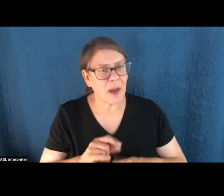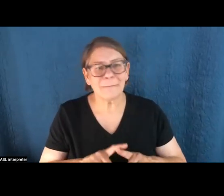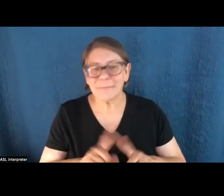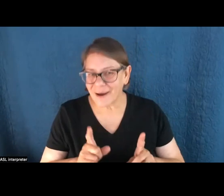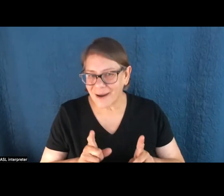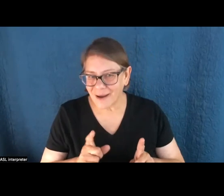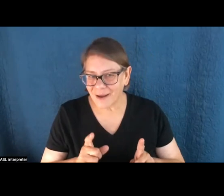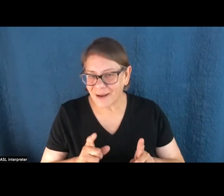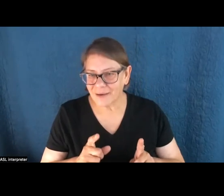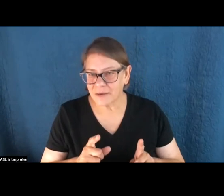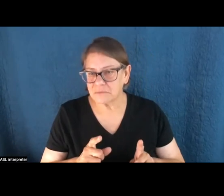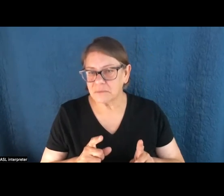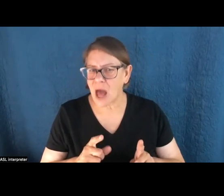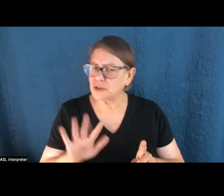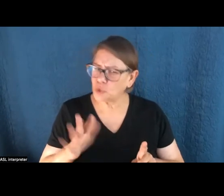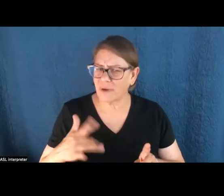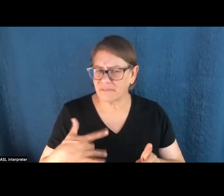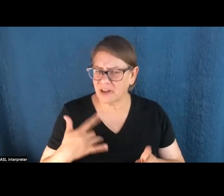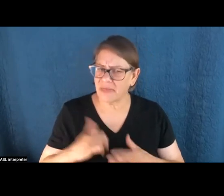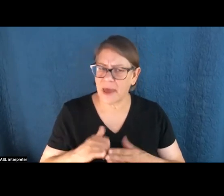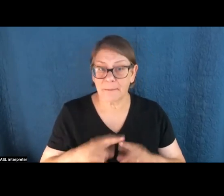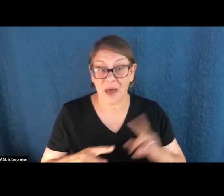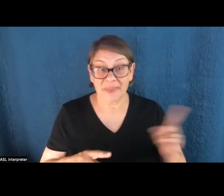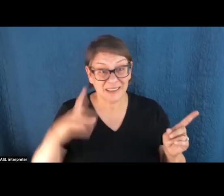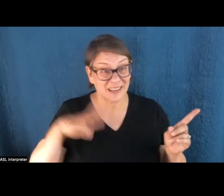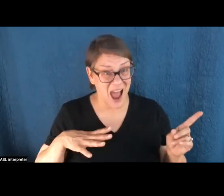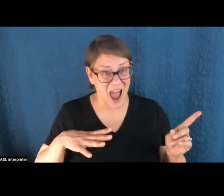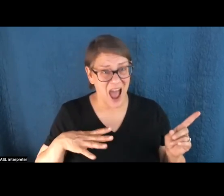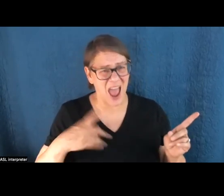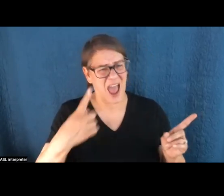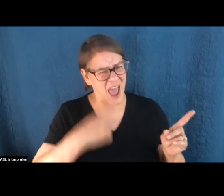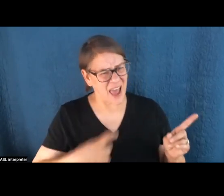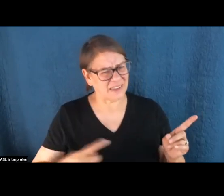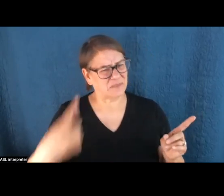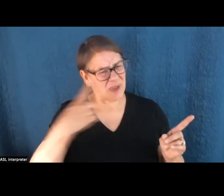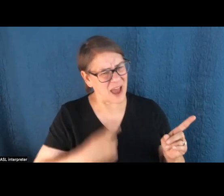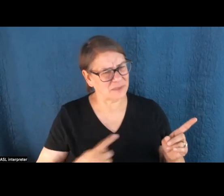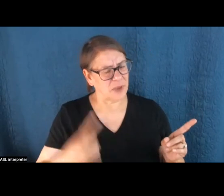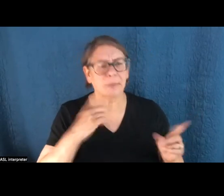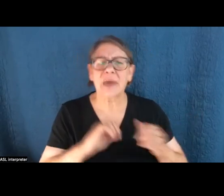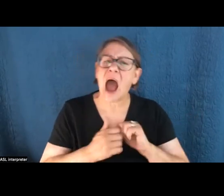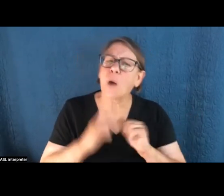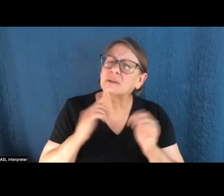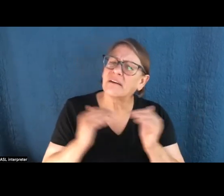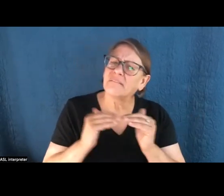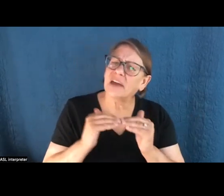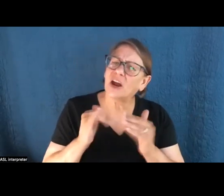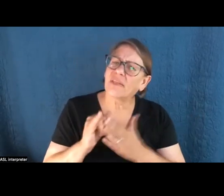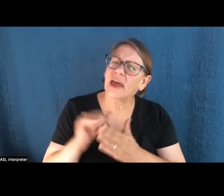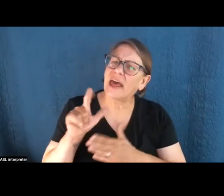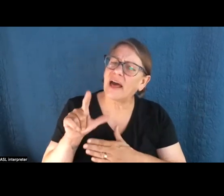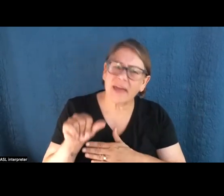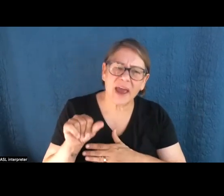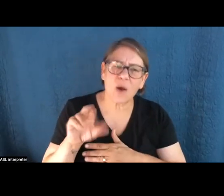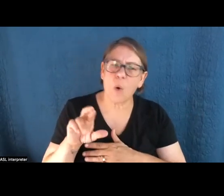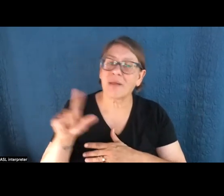And I feel that to an extent. But this guy, Jimmy Lewis, he kept asking me while we were out there, how is it fair that Vegas or L.A. or